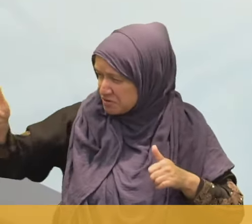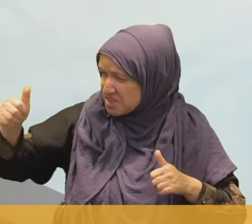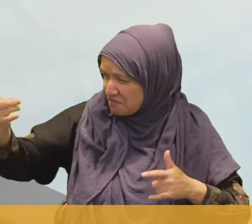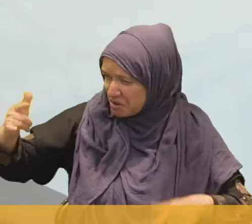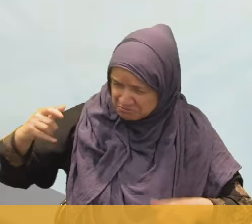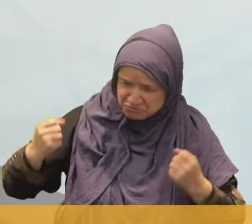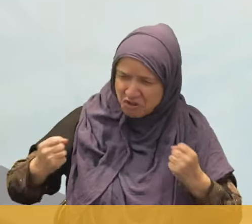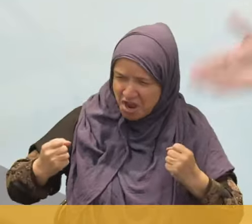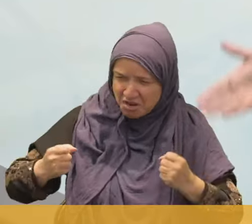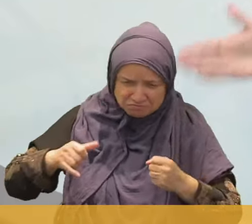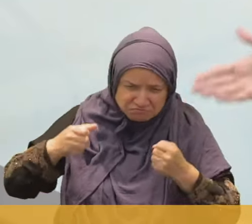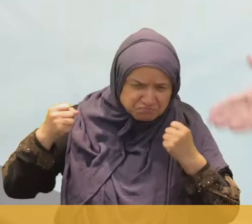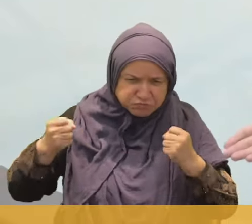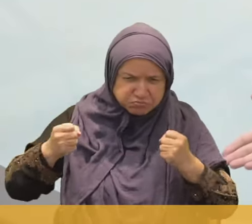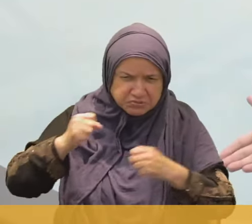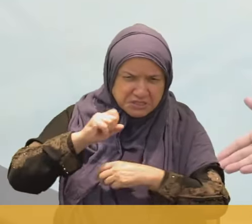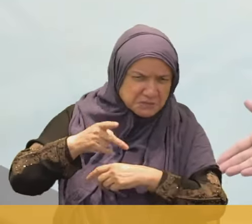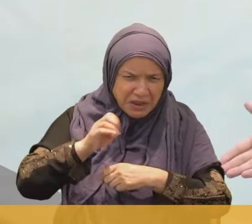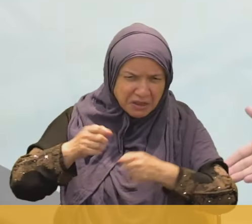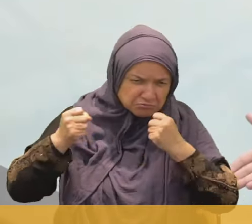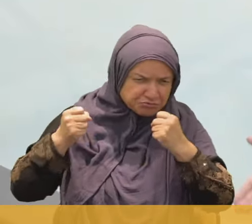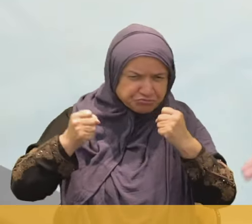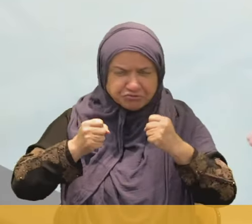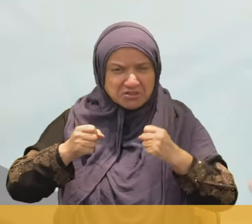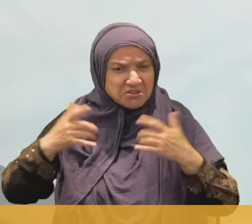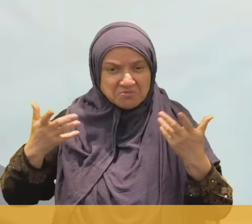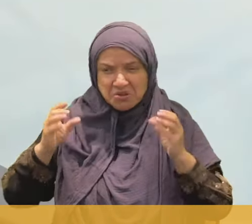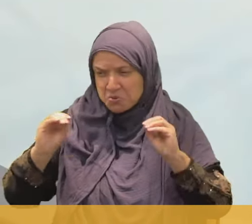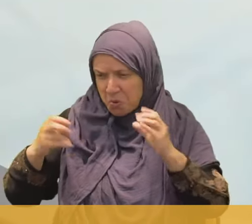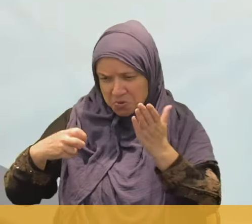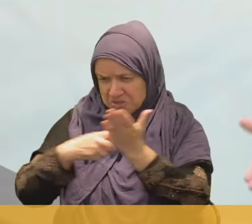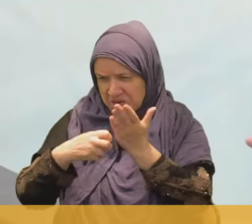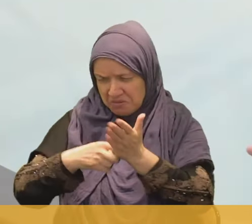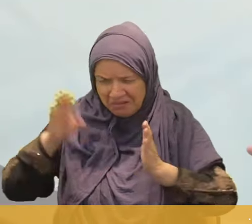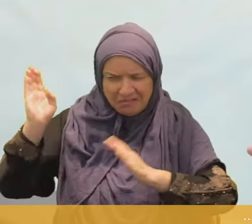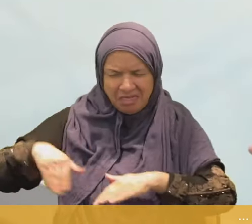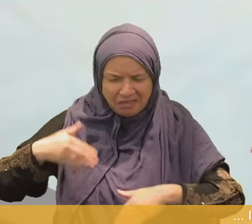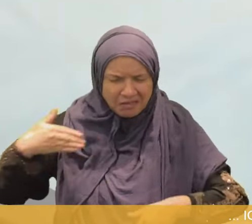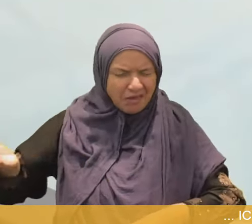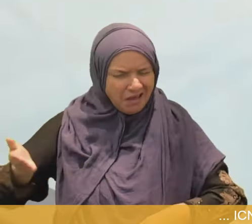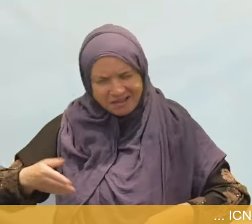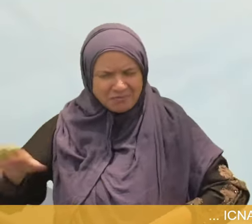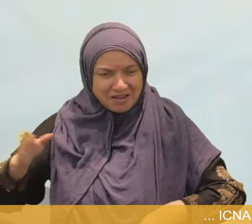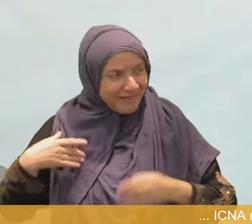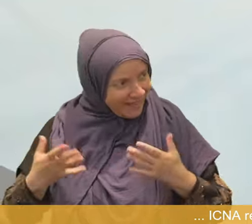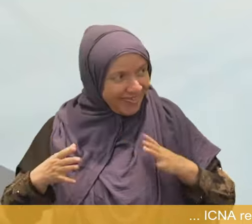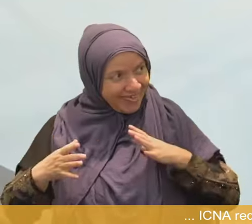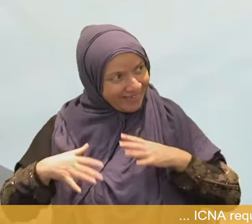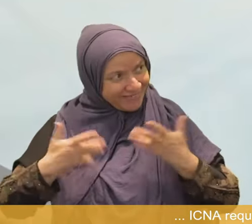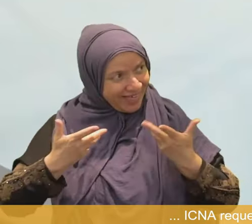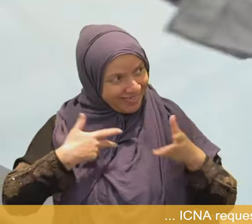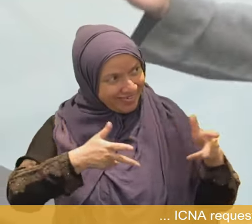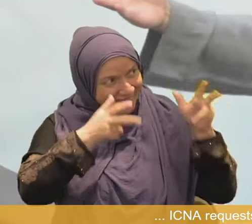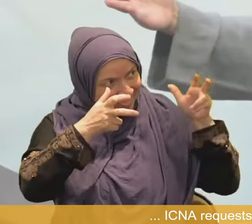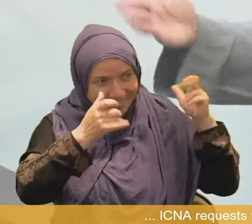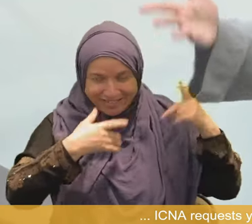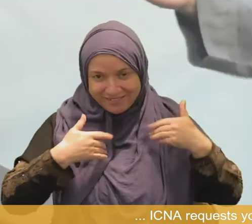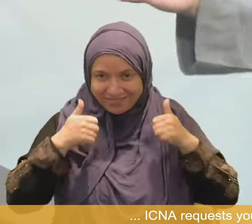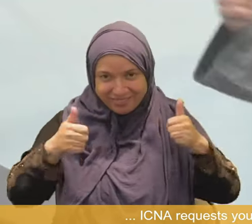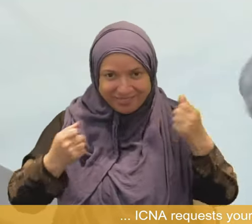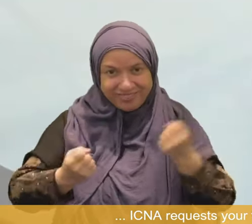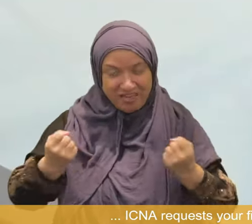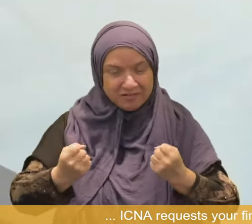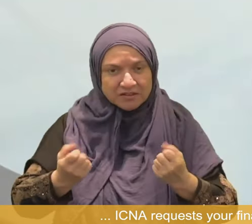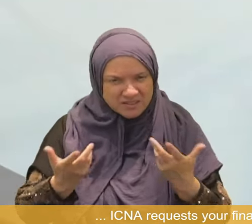When you remove the fear of consequences, what people will do, they will go wild. Modern human, remove the consequences